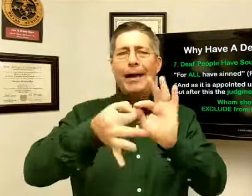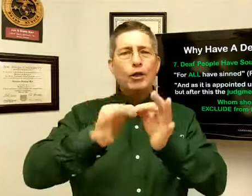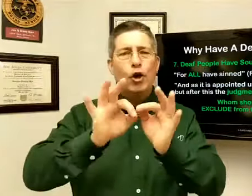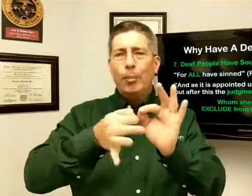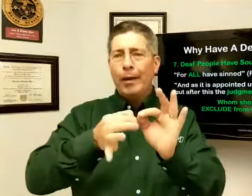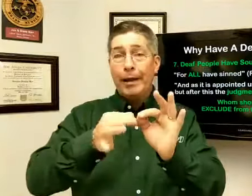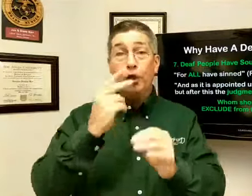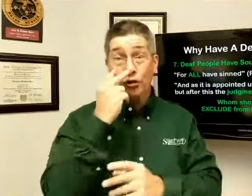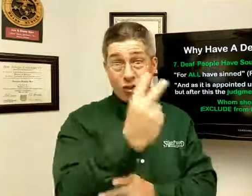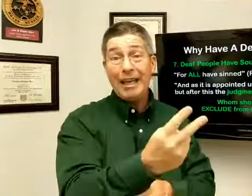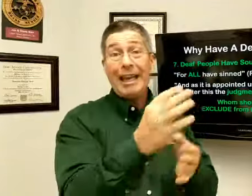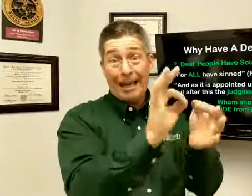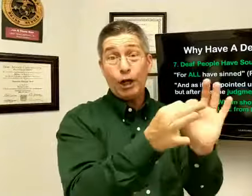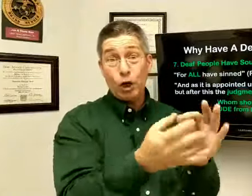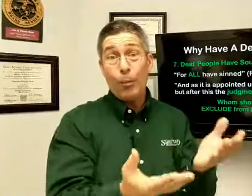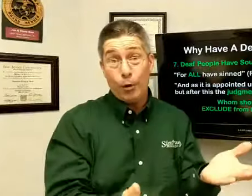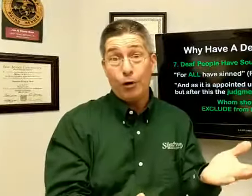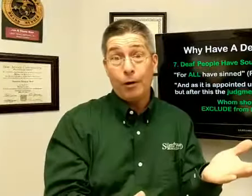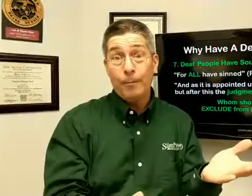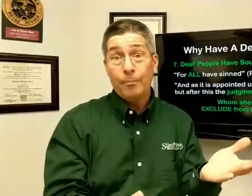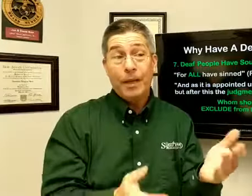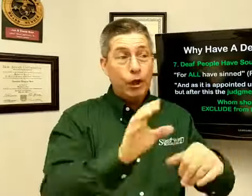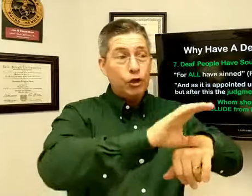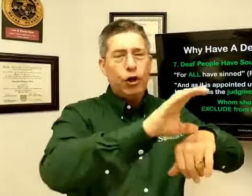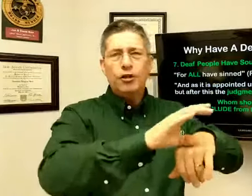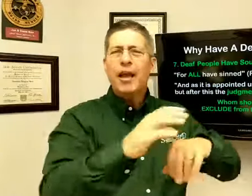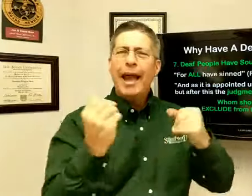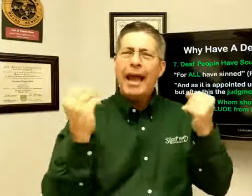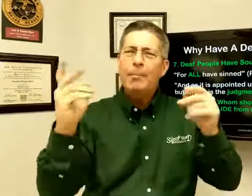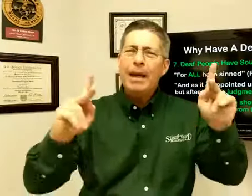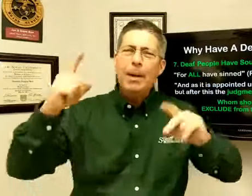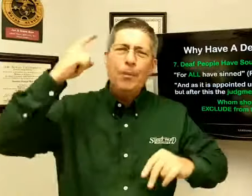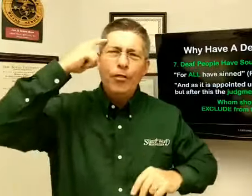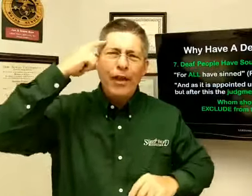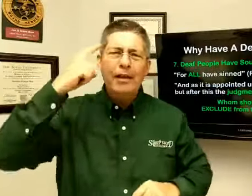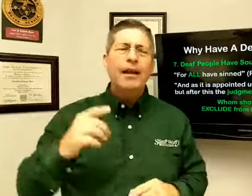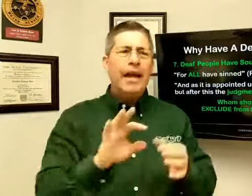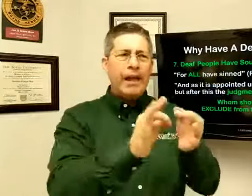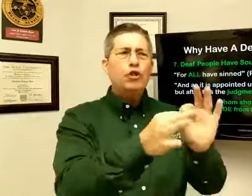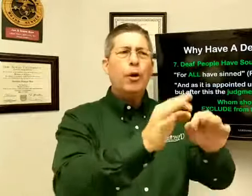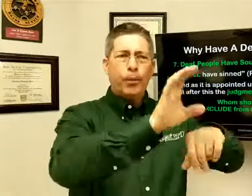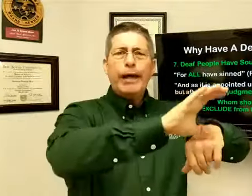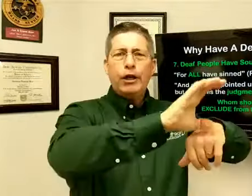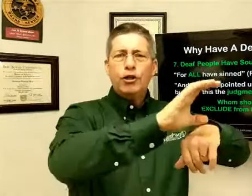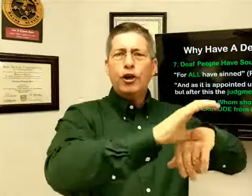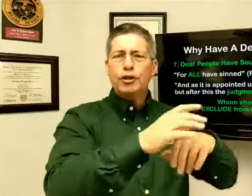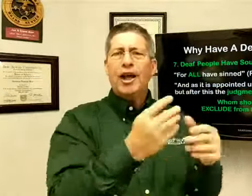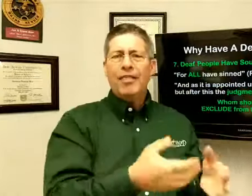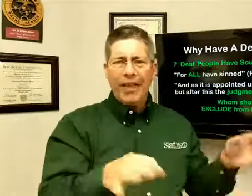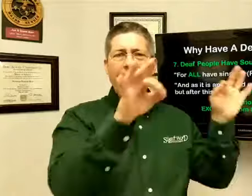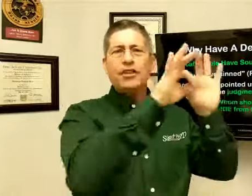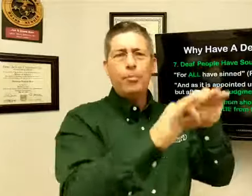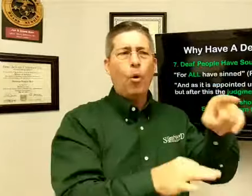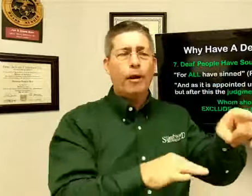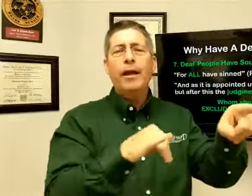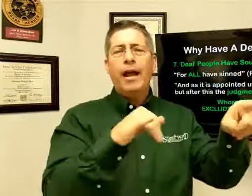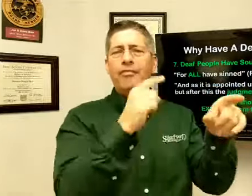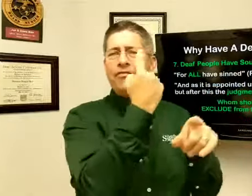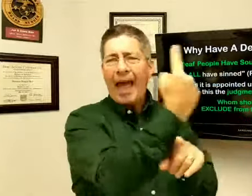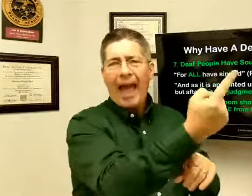interpreting. You see an interpreter in church, and many people think, interpret in church, that's important. That